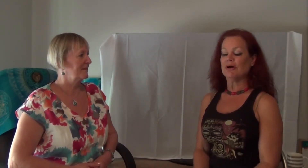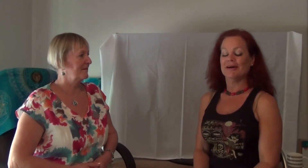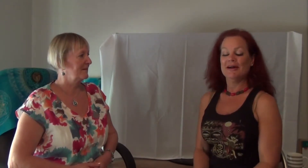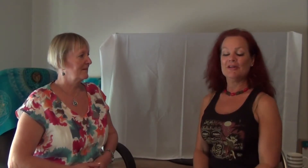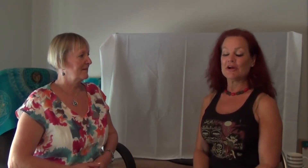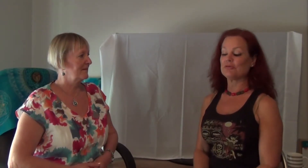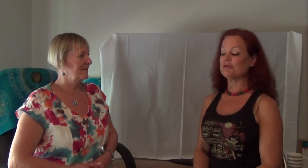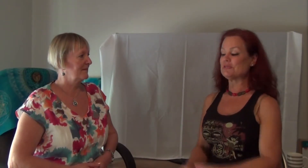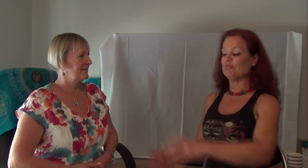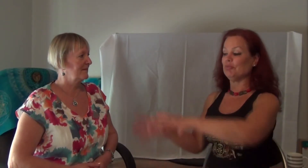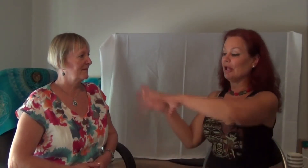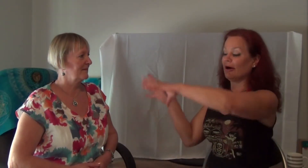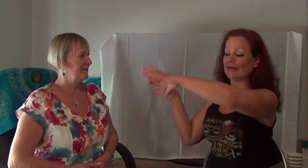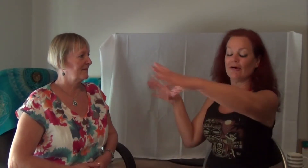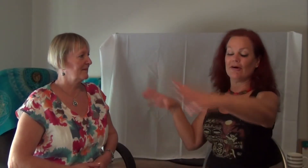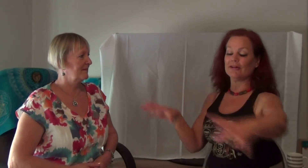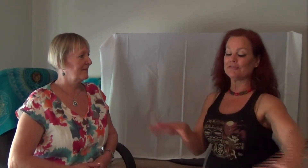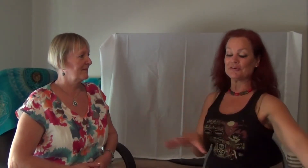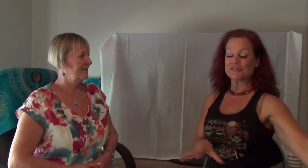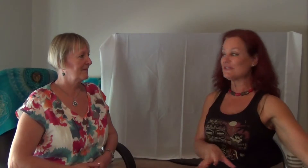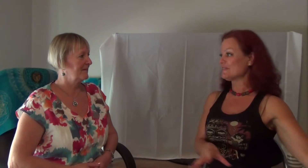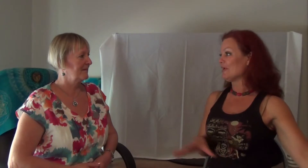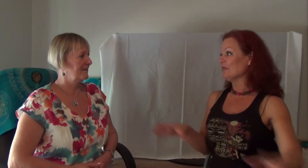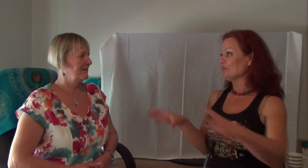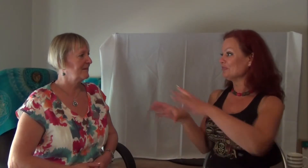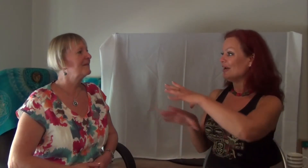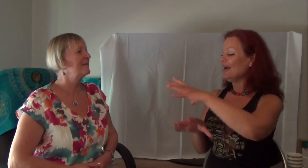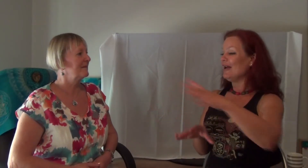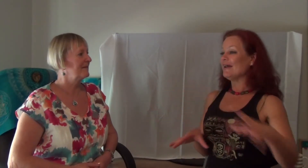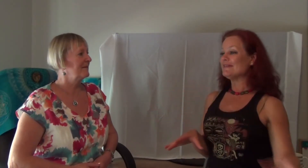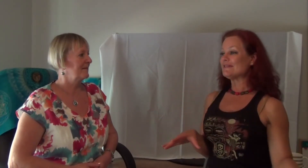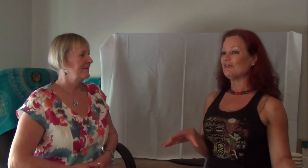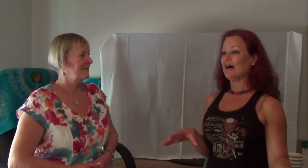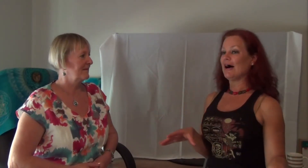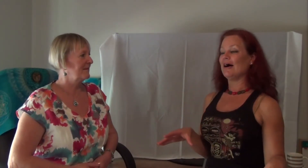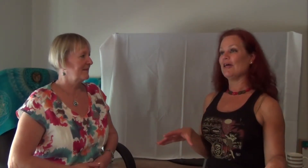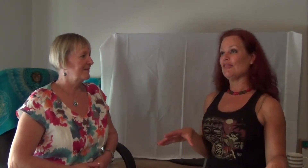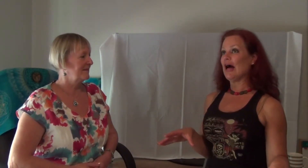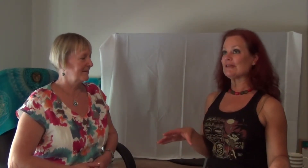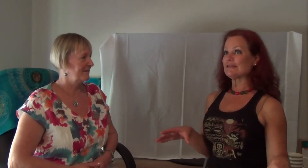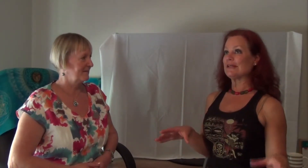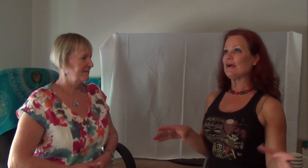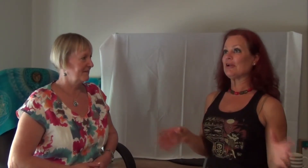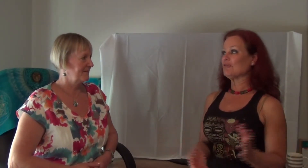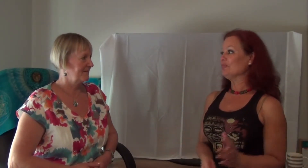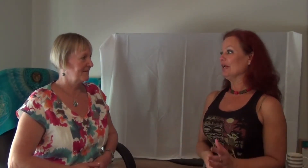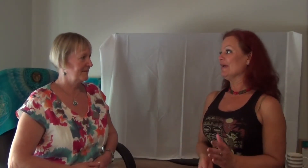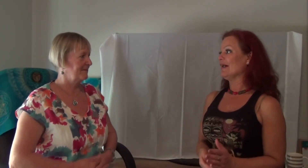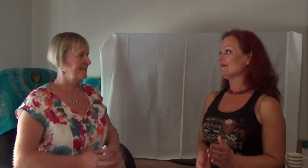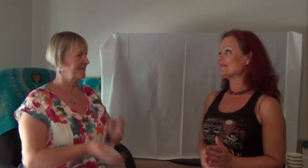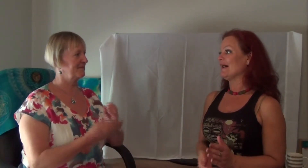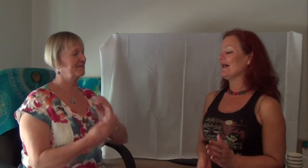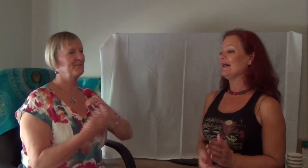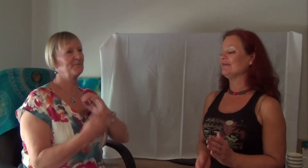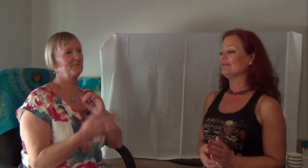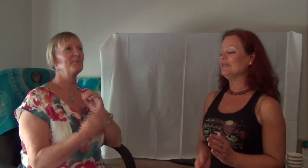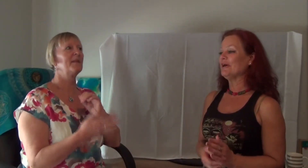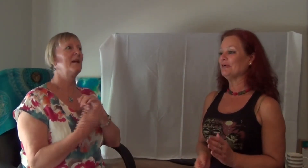blood all over the slope. And so that scared everybody else. I don't know.